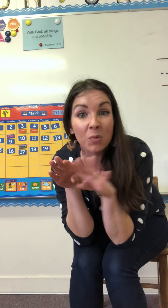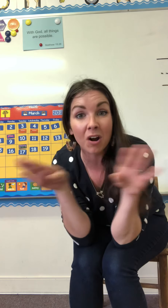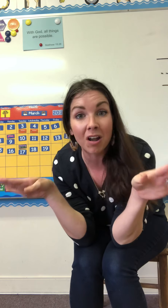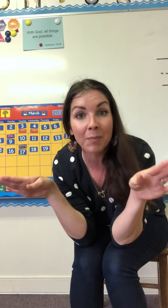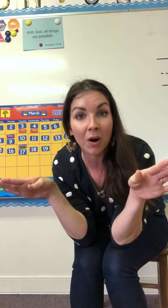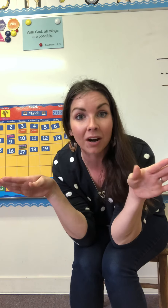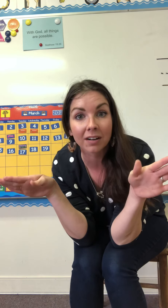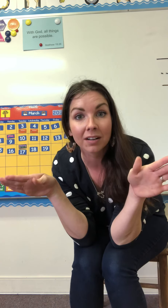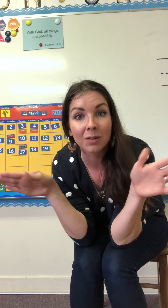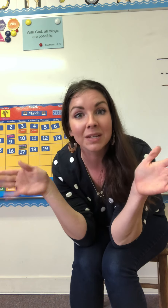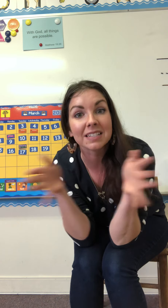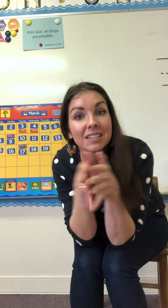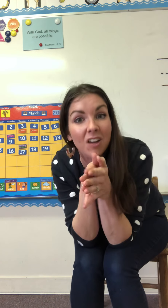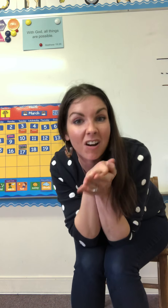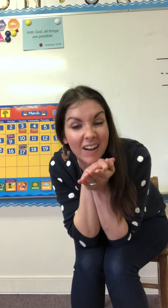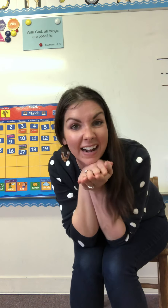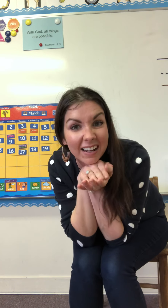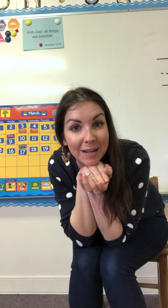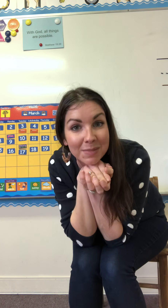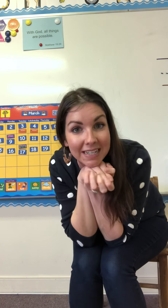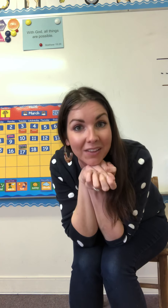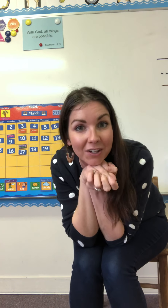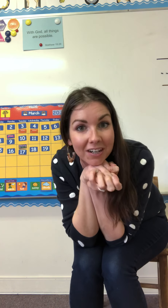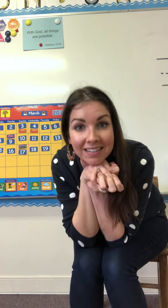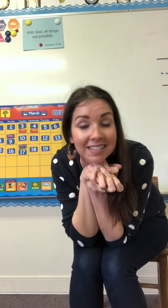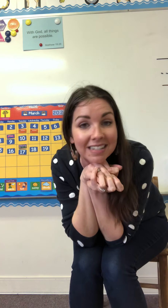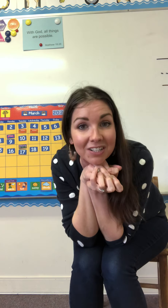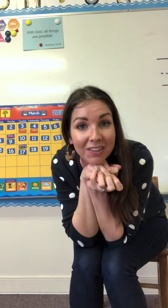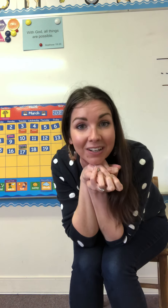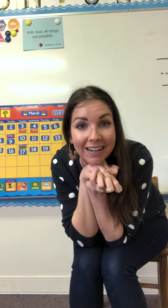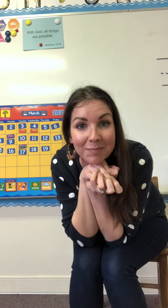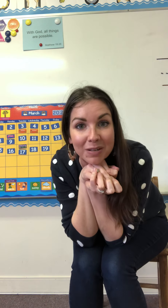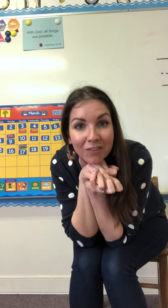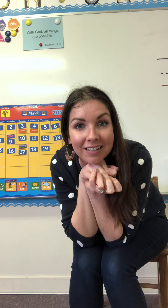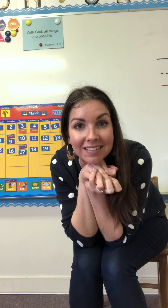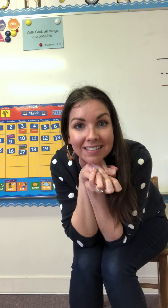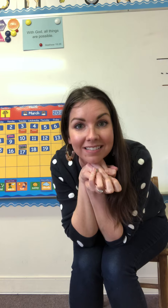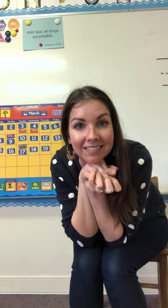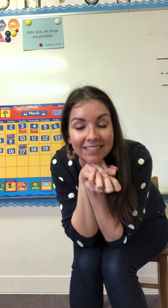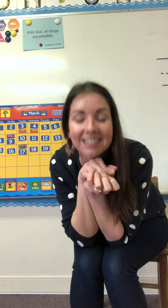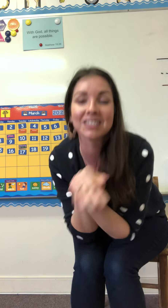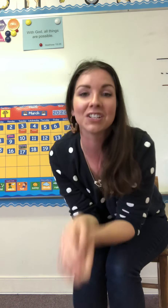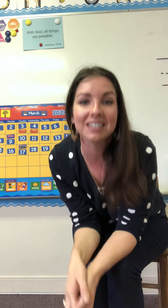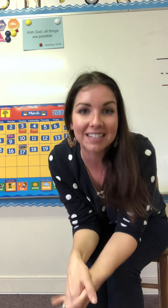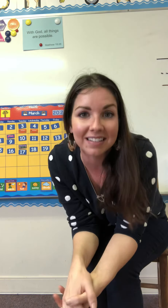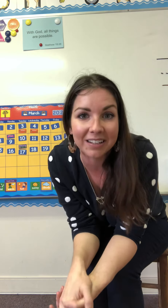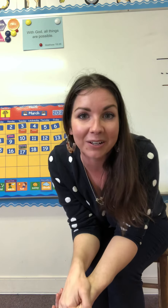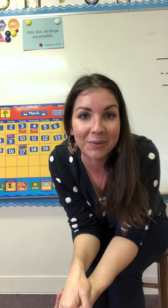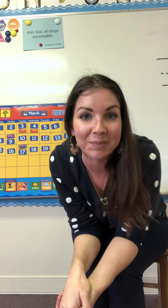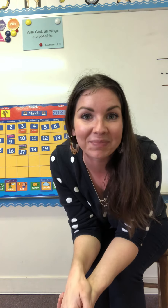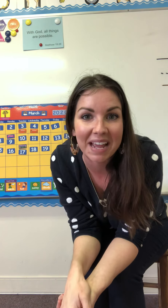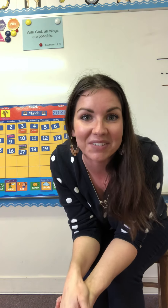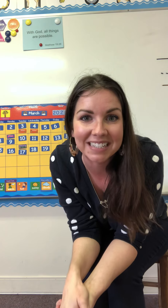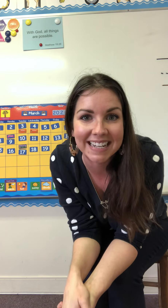we're all apart we can still all kind of come together and see each other and be friends it's good to see you have a good day